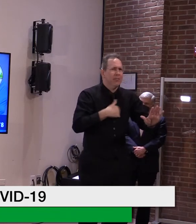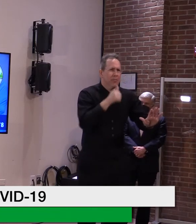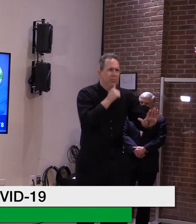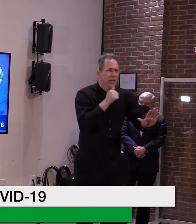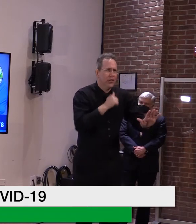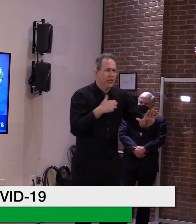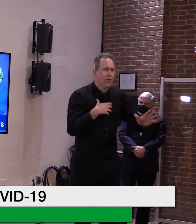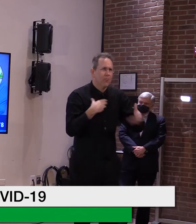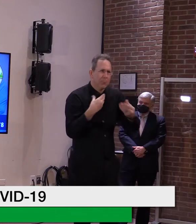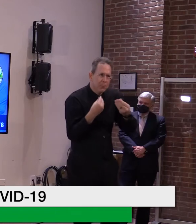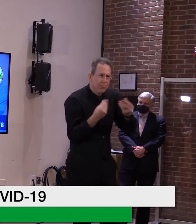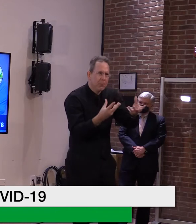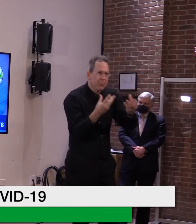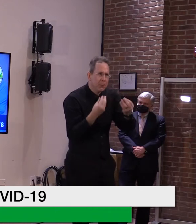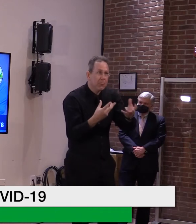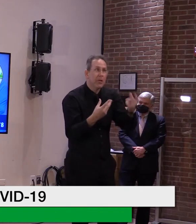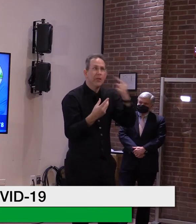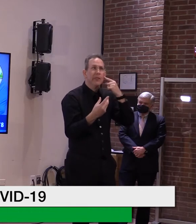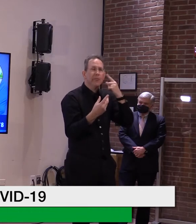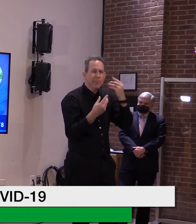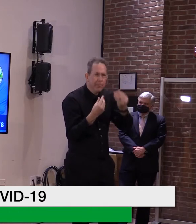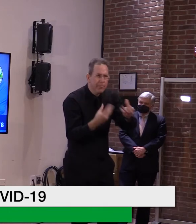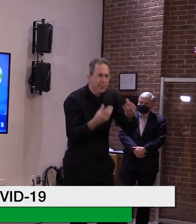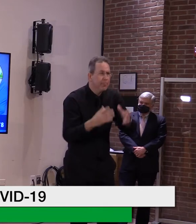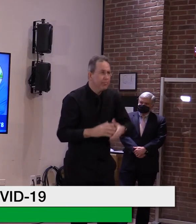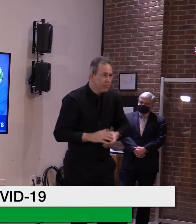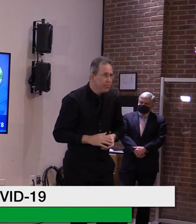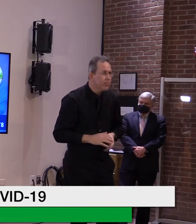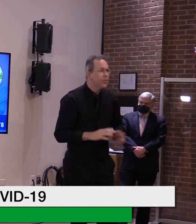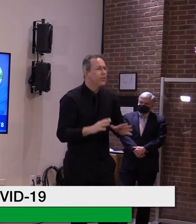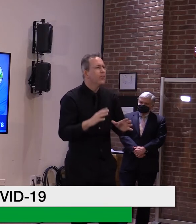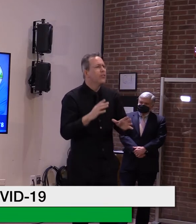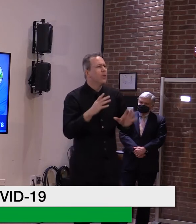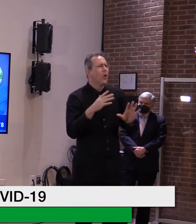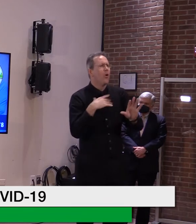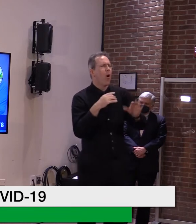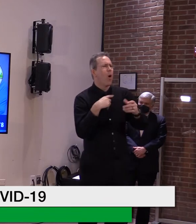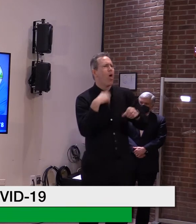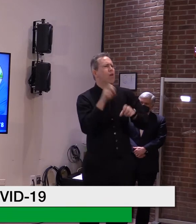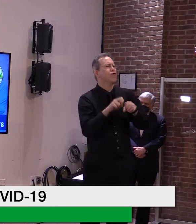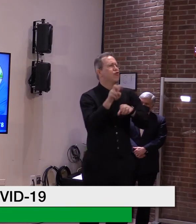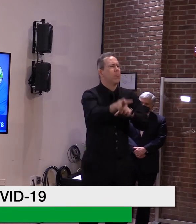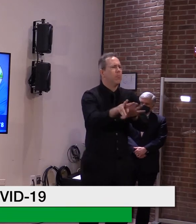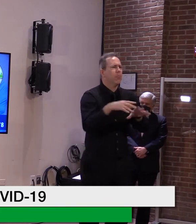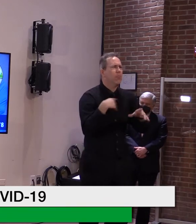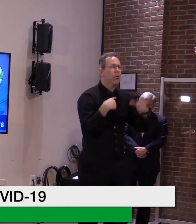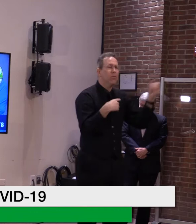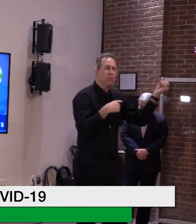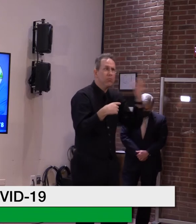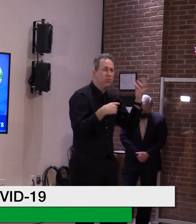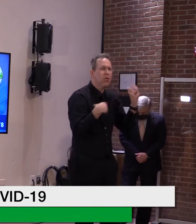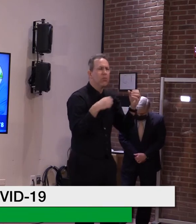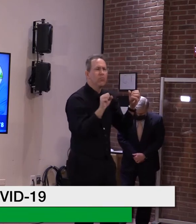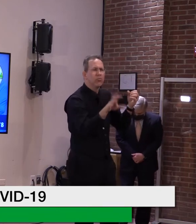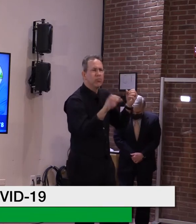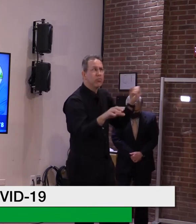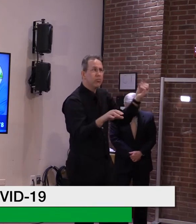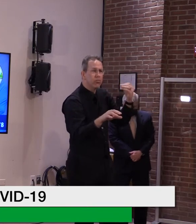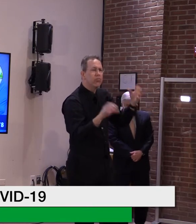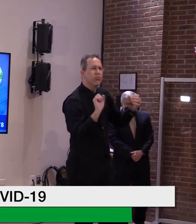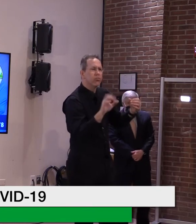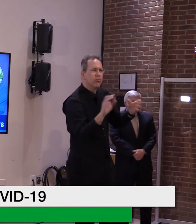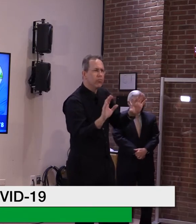But we need this other piece of the puzzle and mainly that supply from the federal government and a commitment